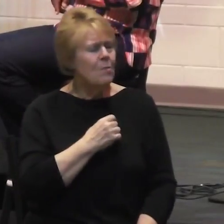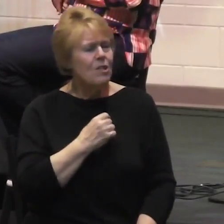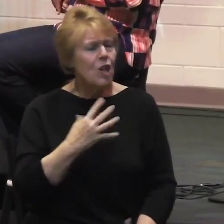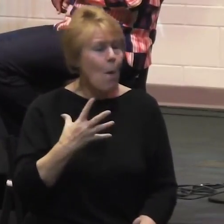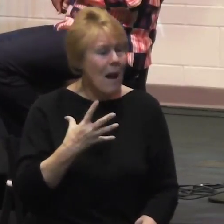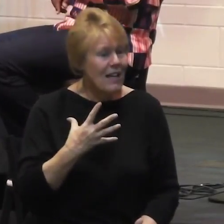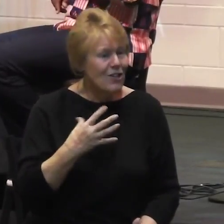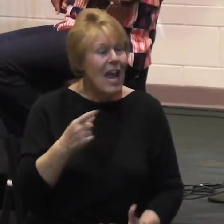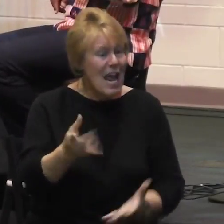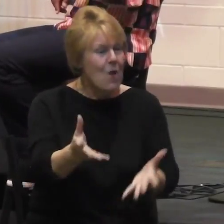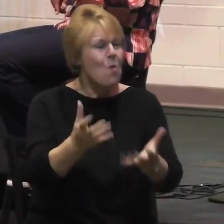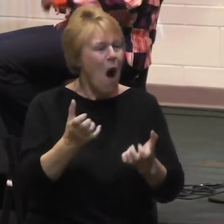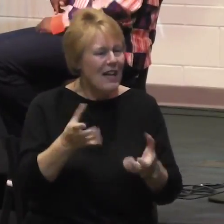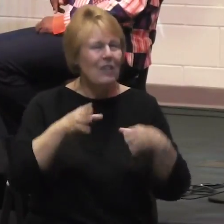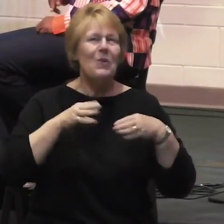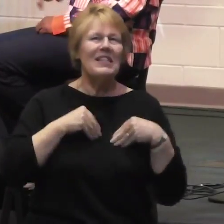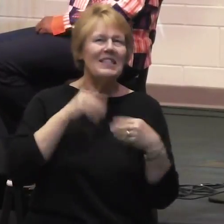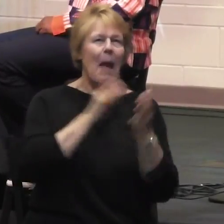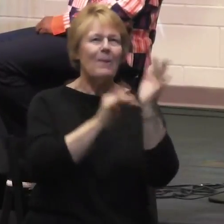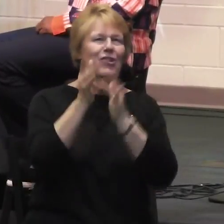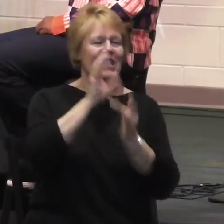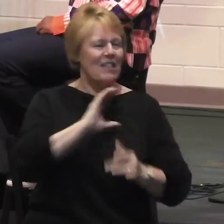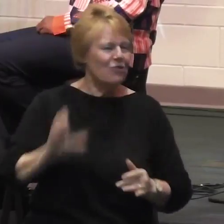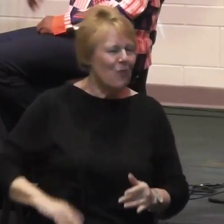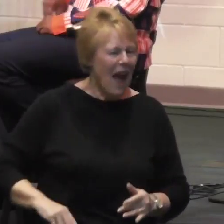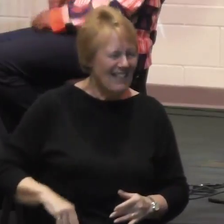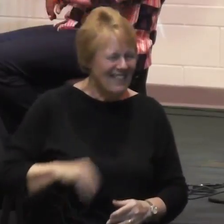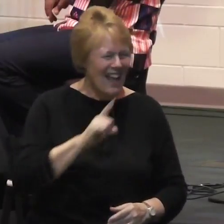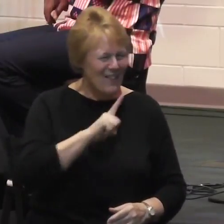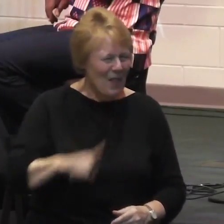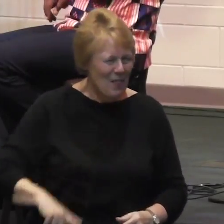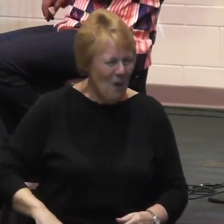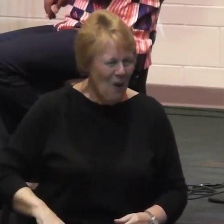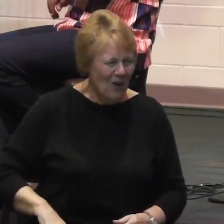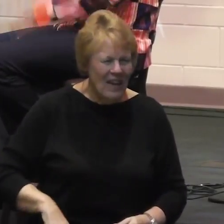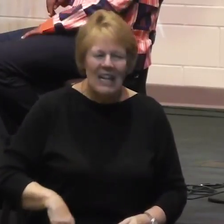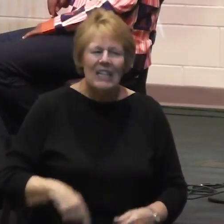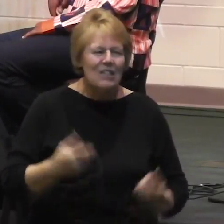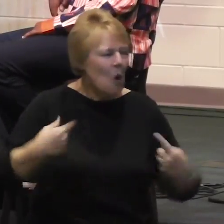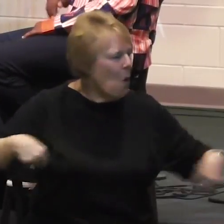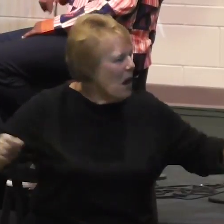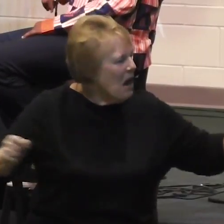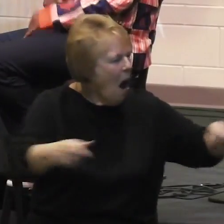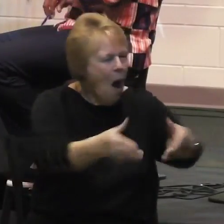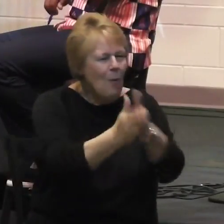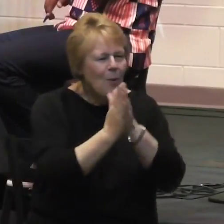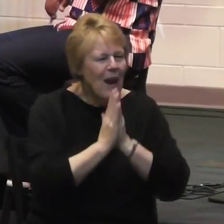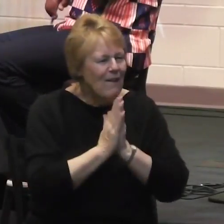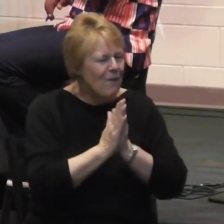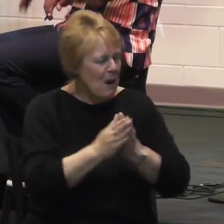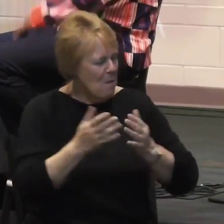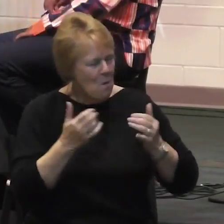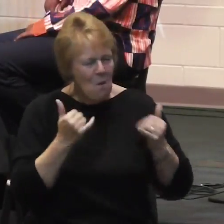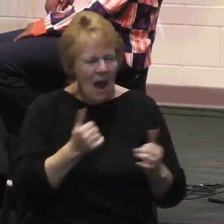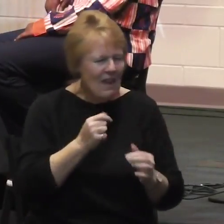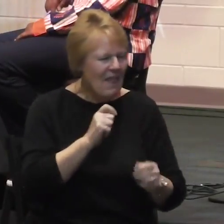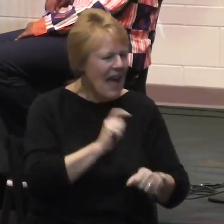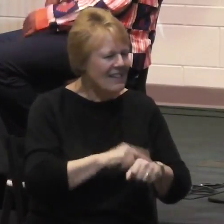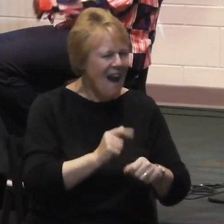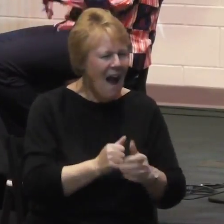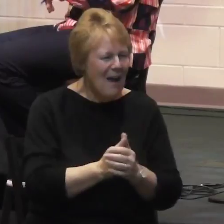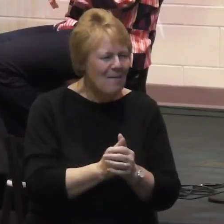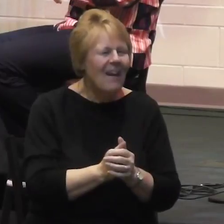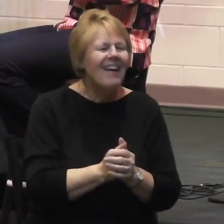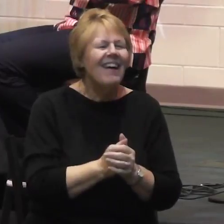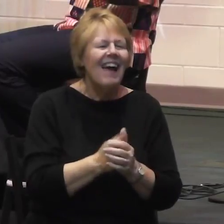like to accept Christ, Jesus Christ, as Lord. And we prayed for him right there, and he received Jesus Christ as Lord over